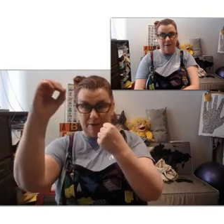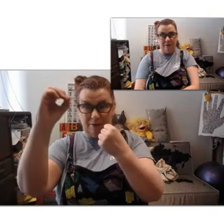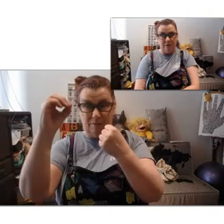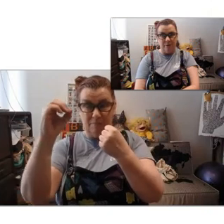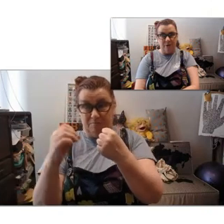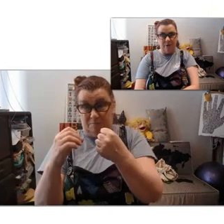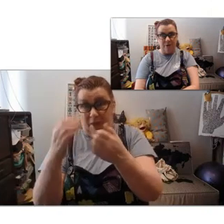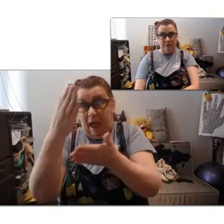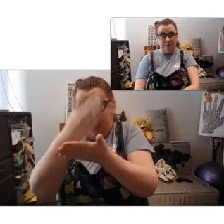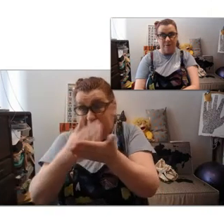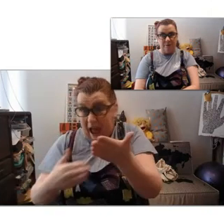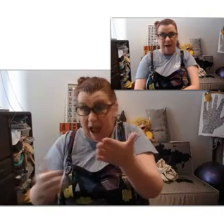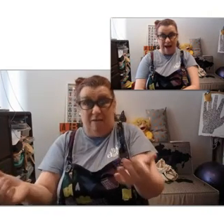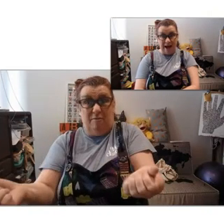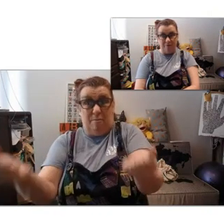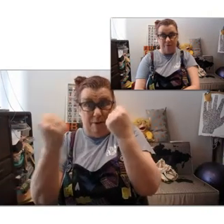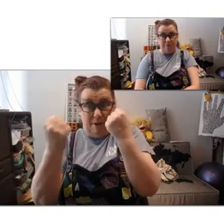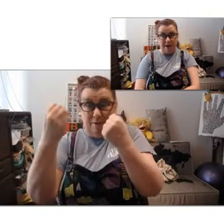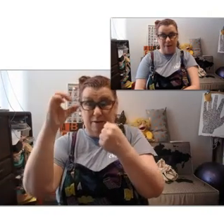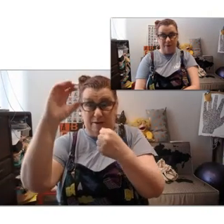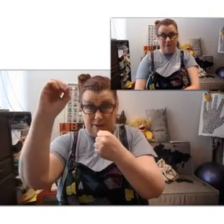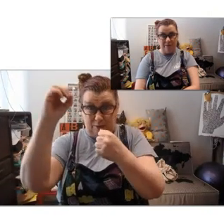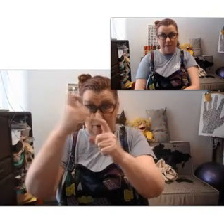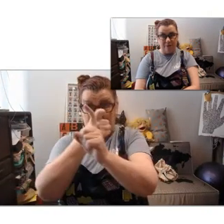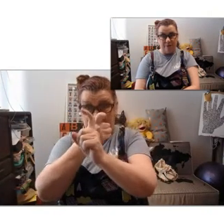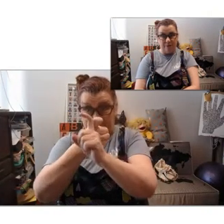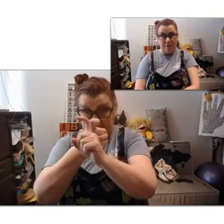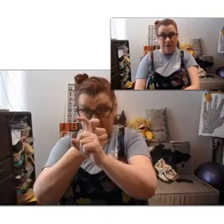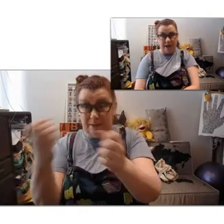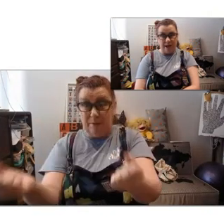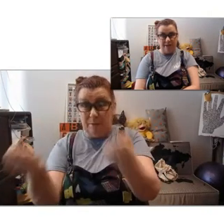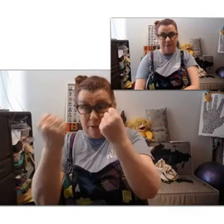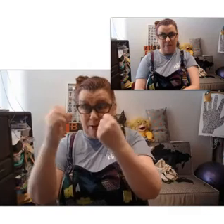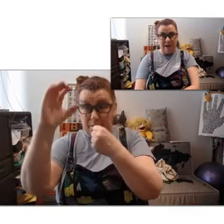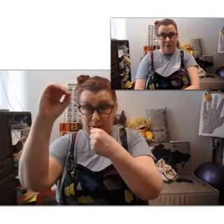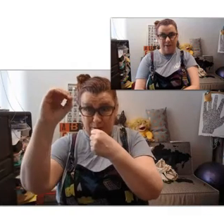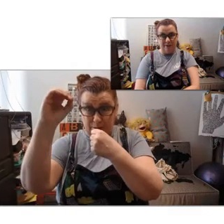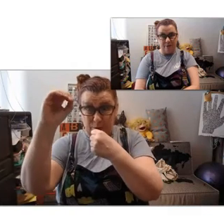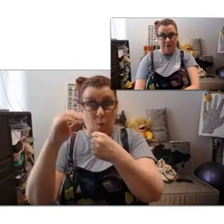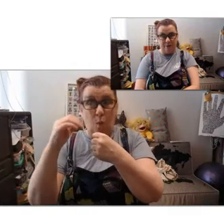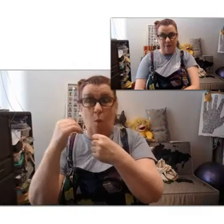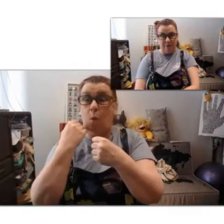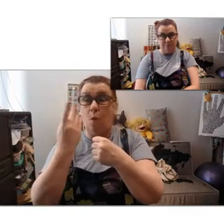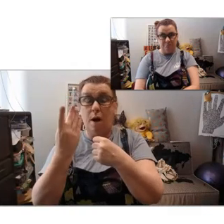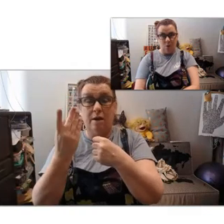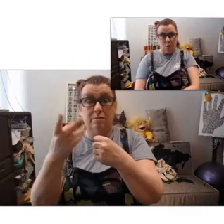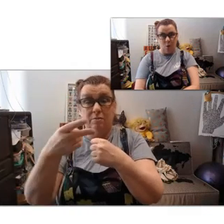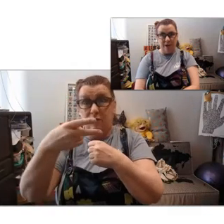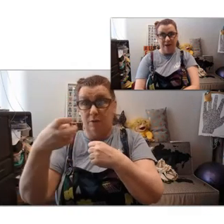zero, half power zero, x power zero. Always